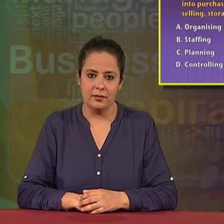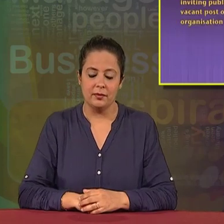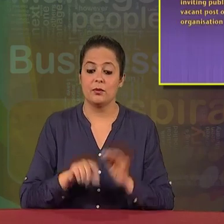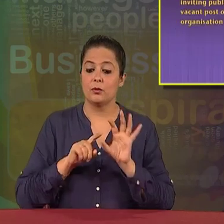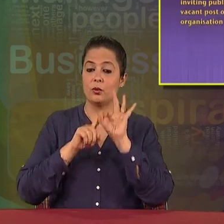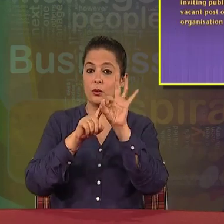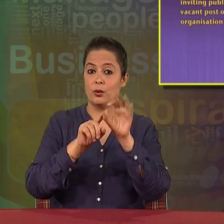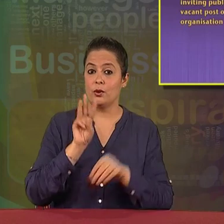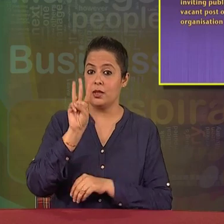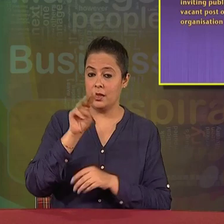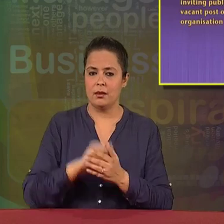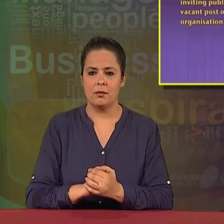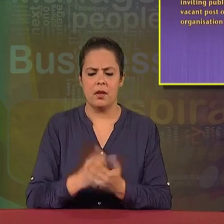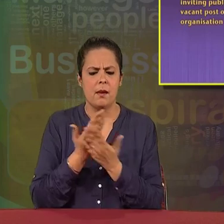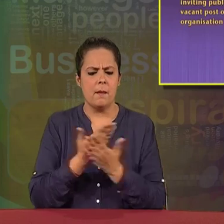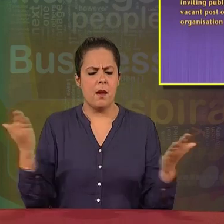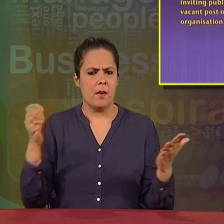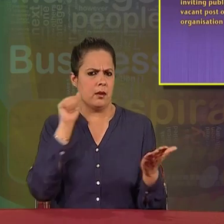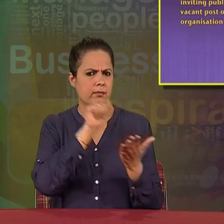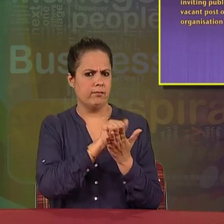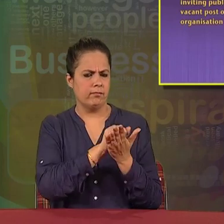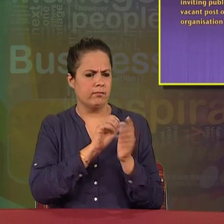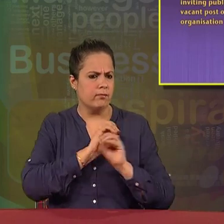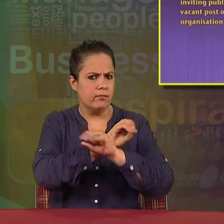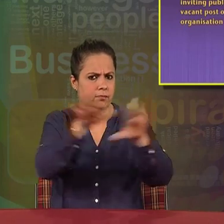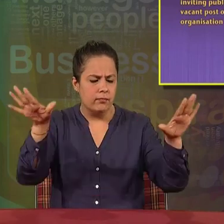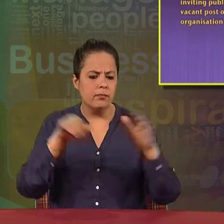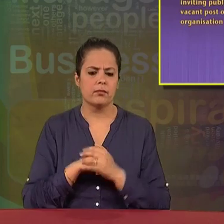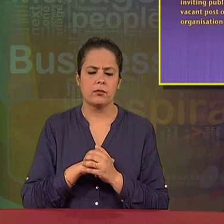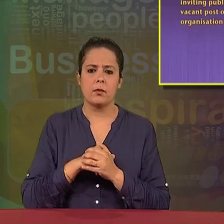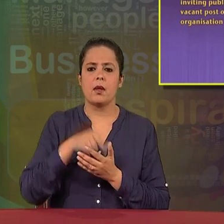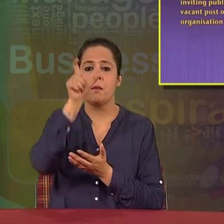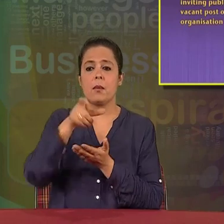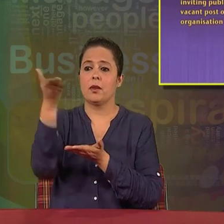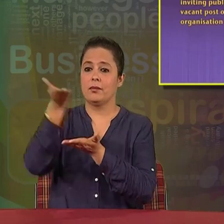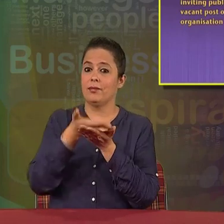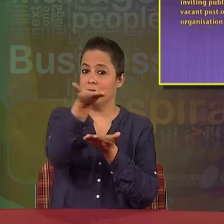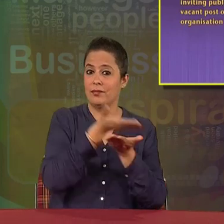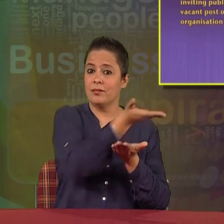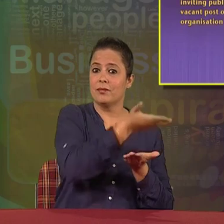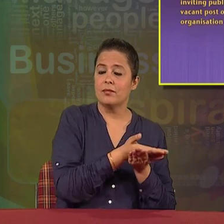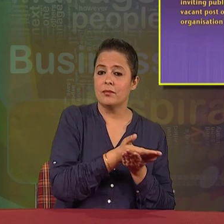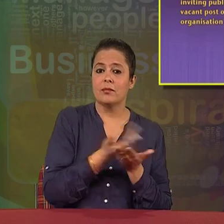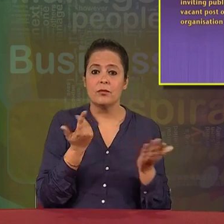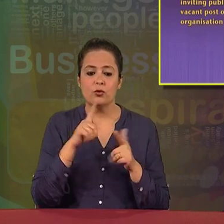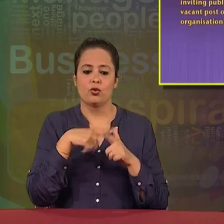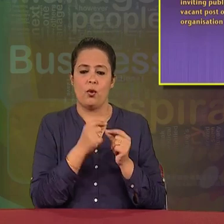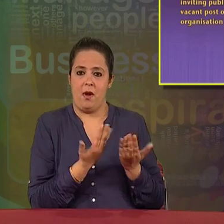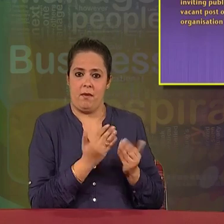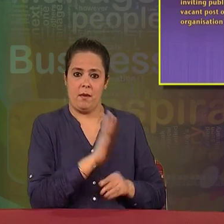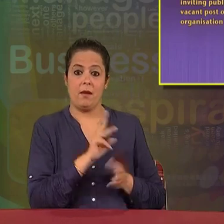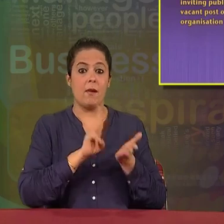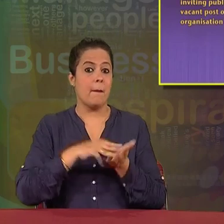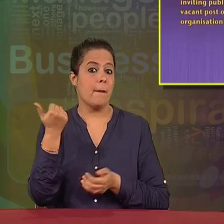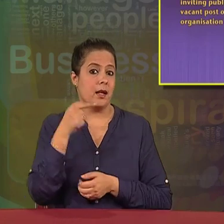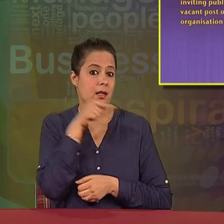Question number three, giving advertisement in newspaper, inviting public to apply for the vacant post of